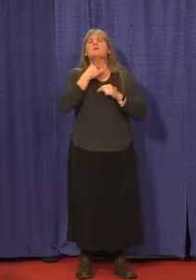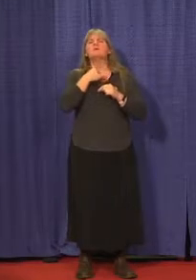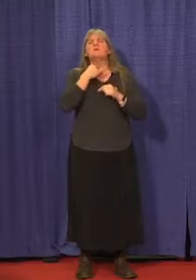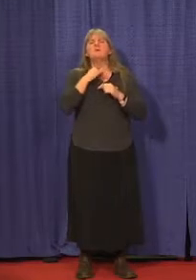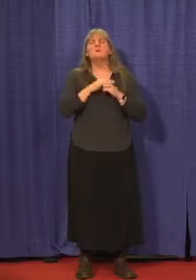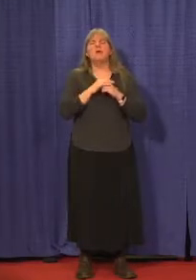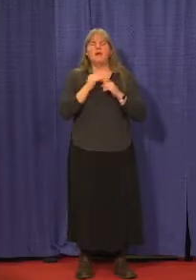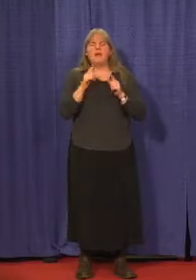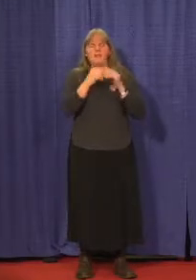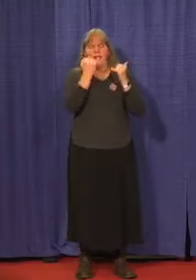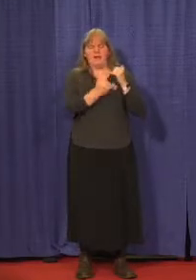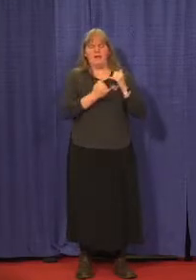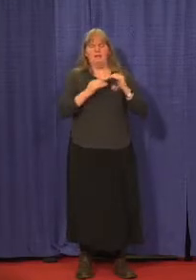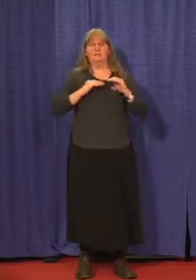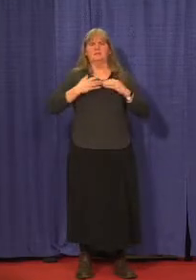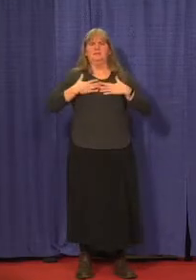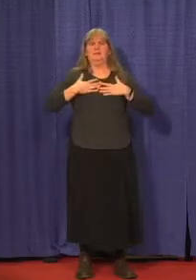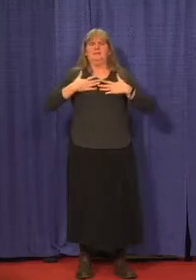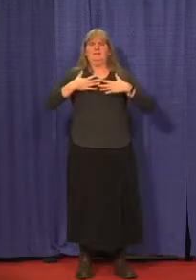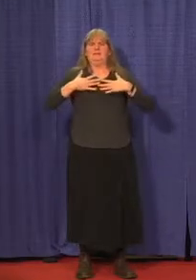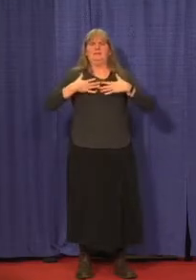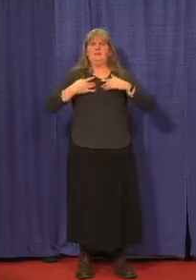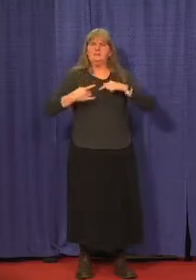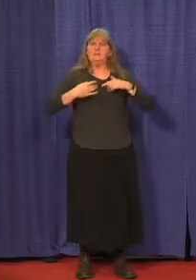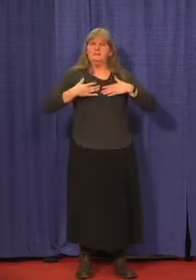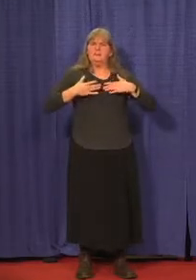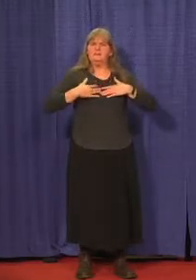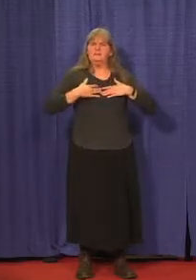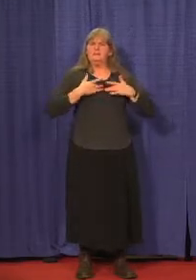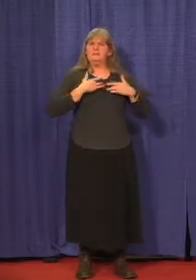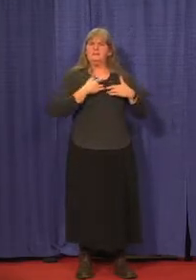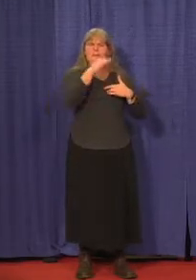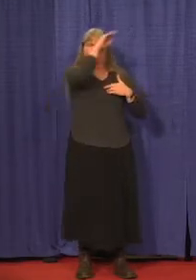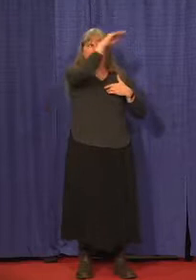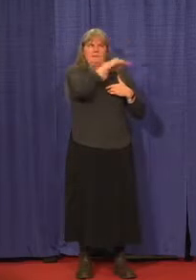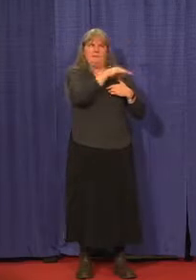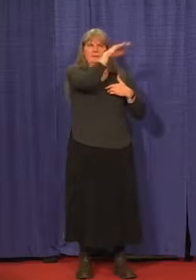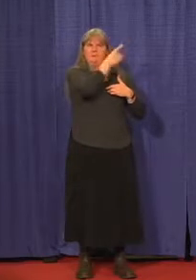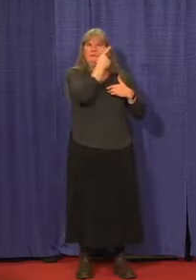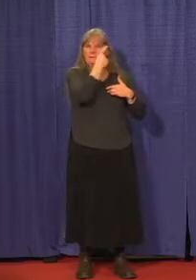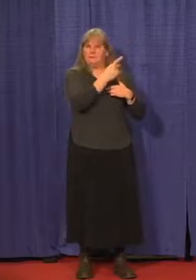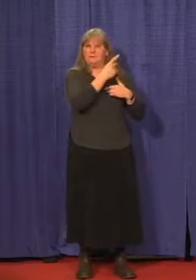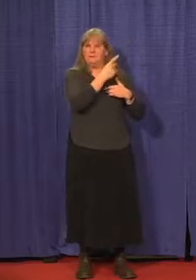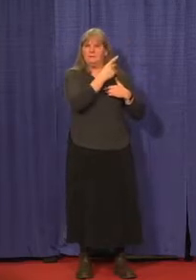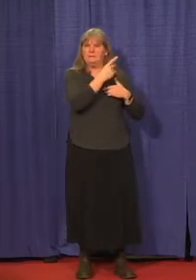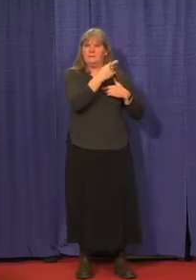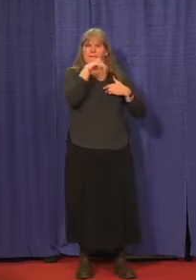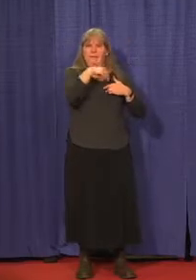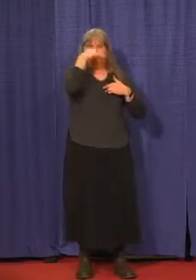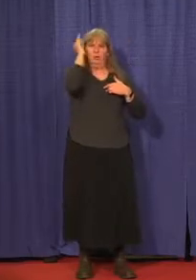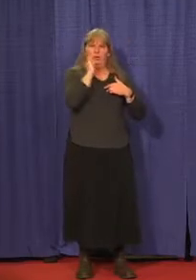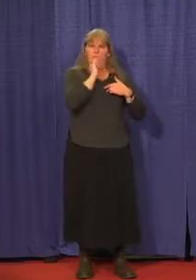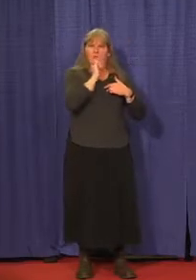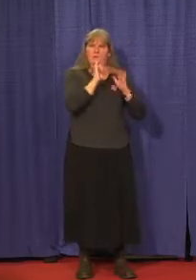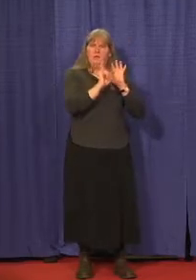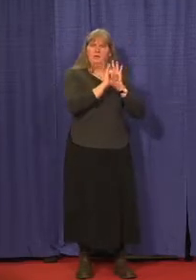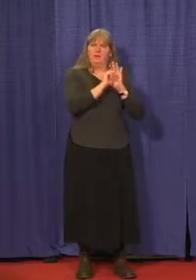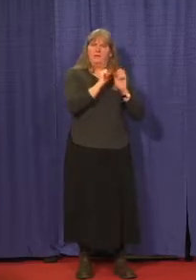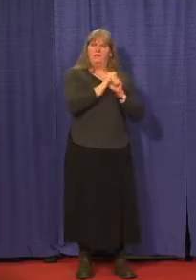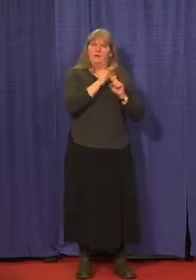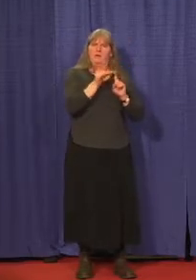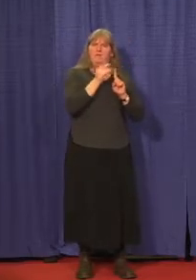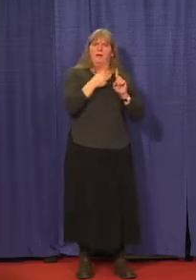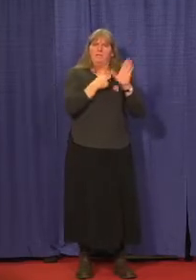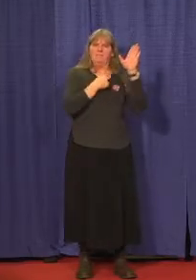breath. So these are all the common symptoms, again, that we see with COVID everywhere. But this is what we've seen so far